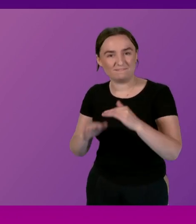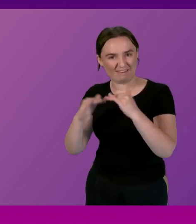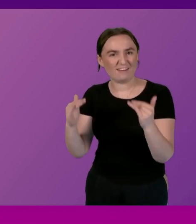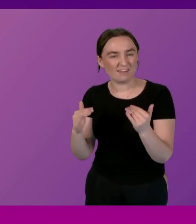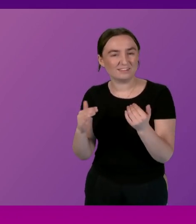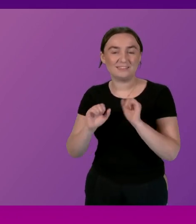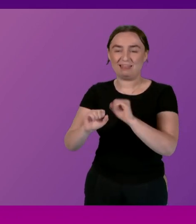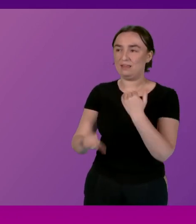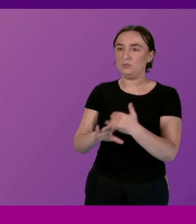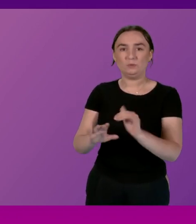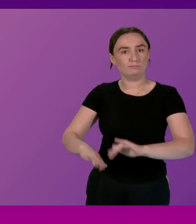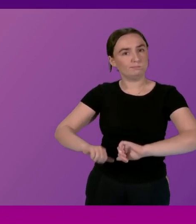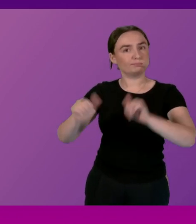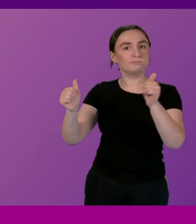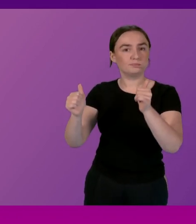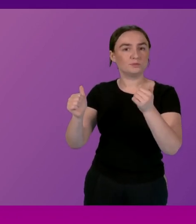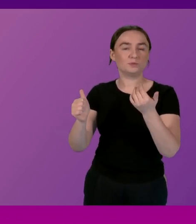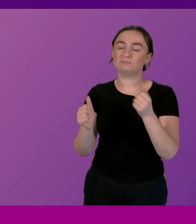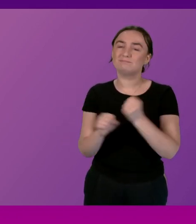right across the public sector